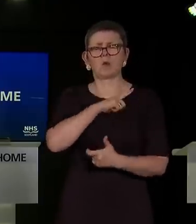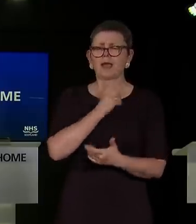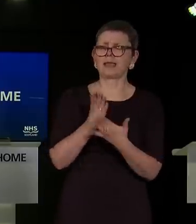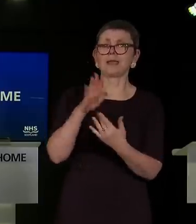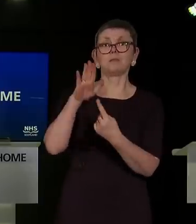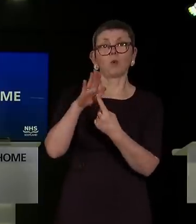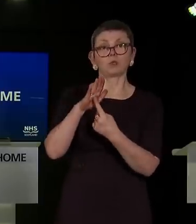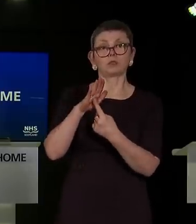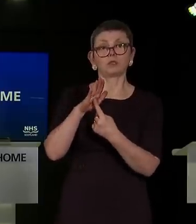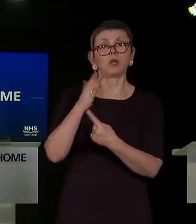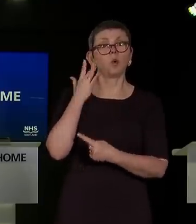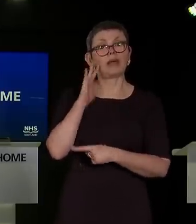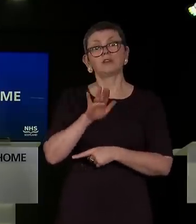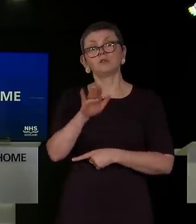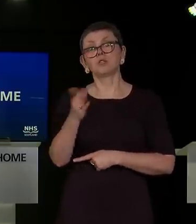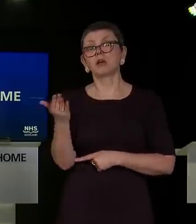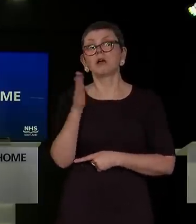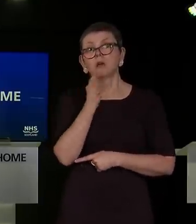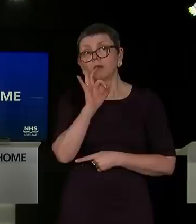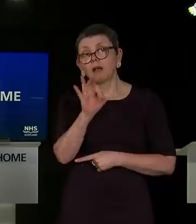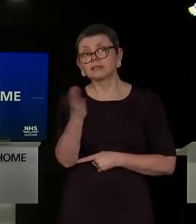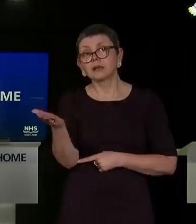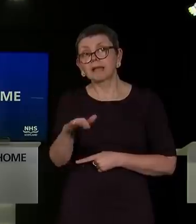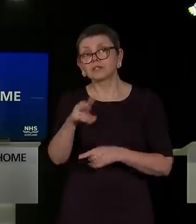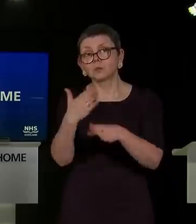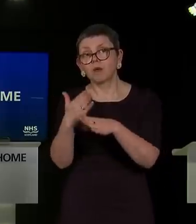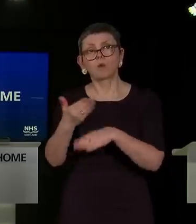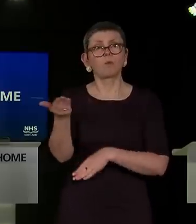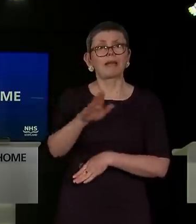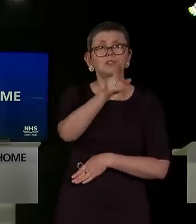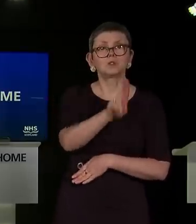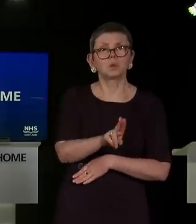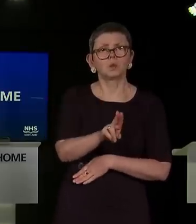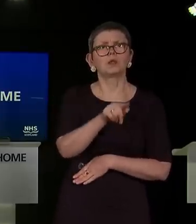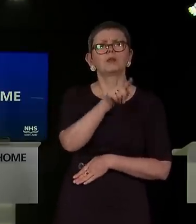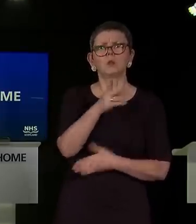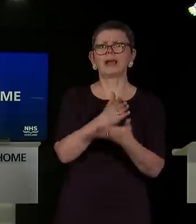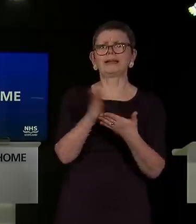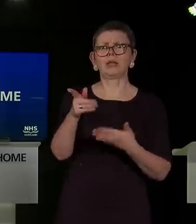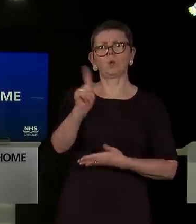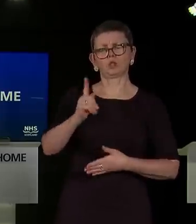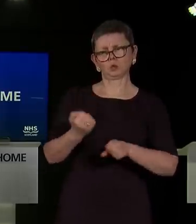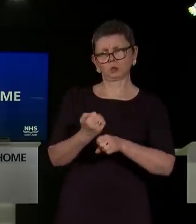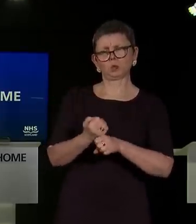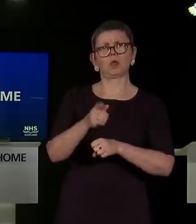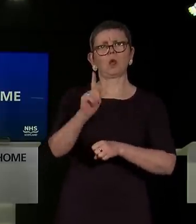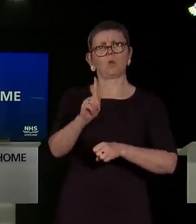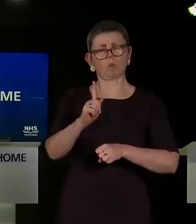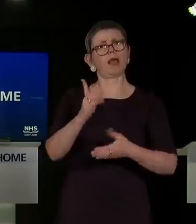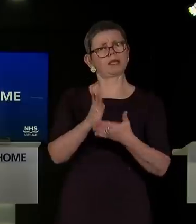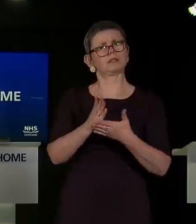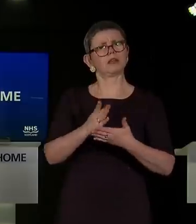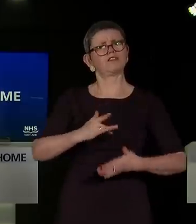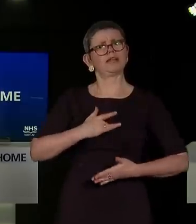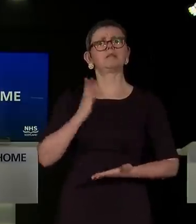when we do ask you to return to work or to school, you have clarity about what we are asking you to do, and also confidence